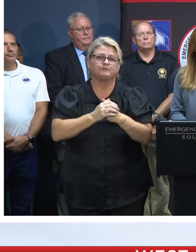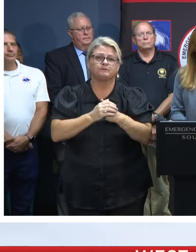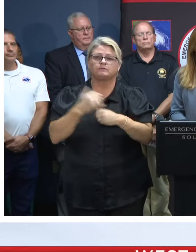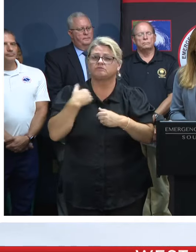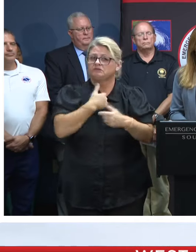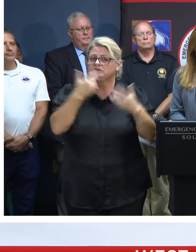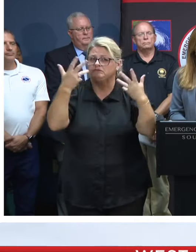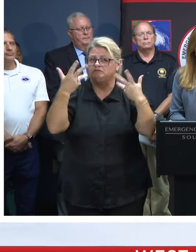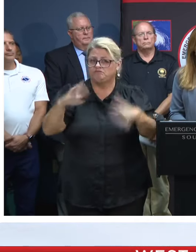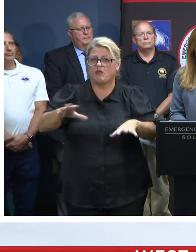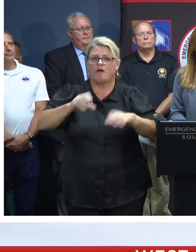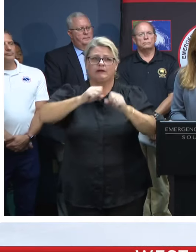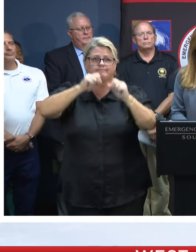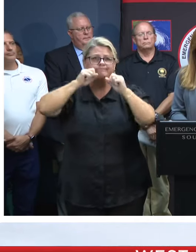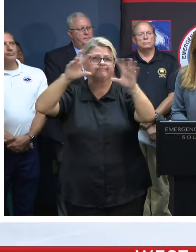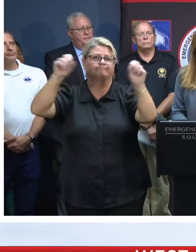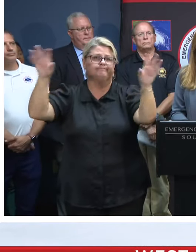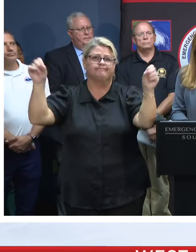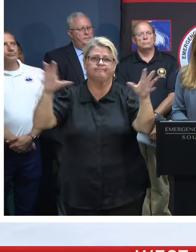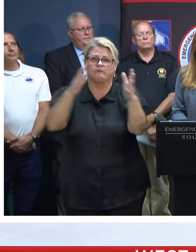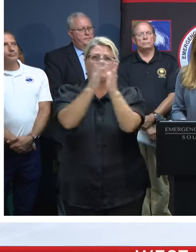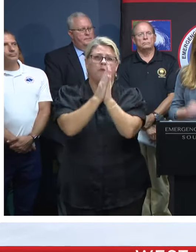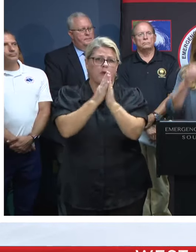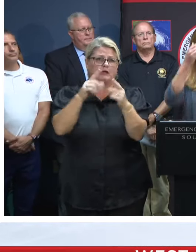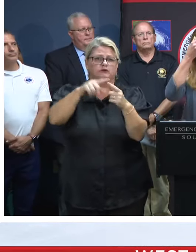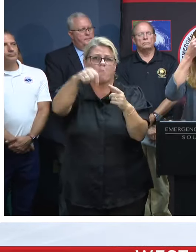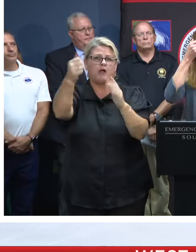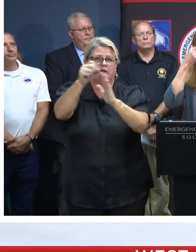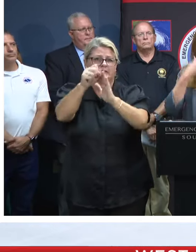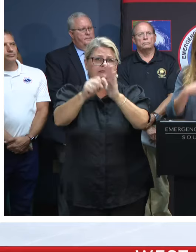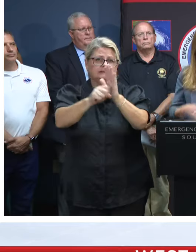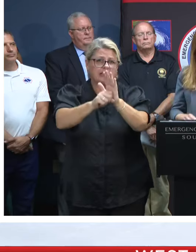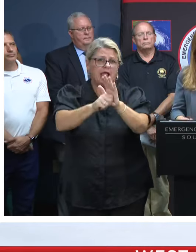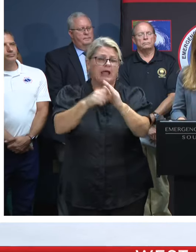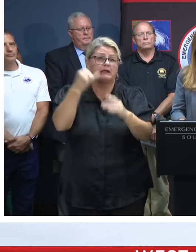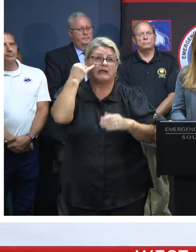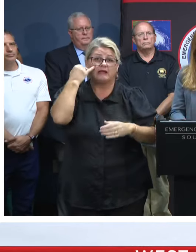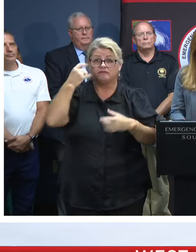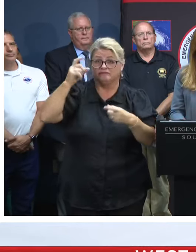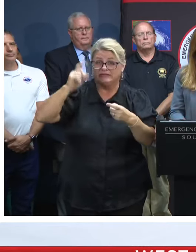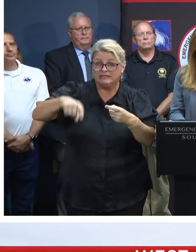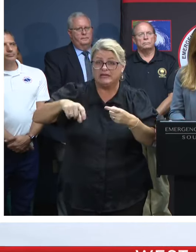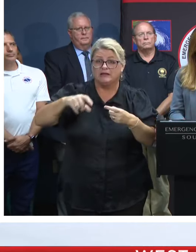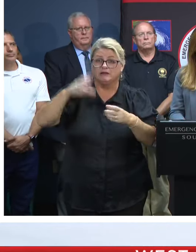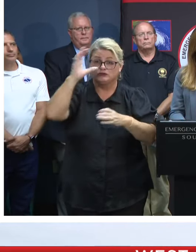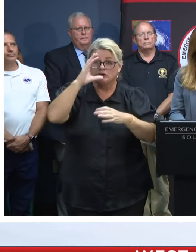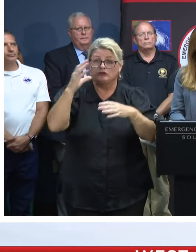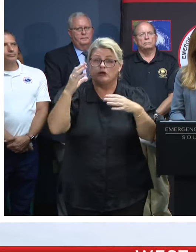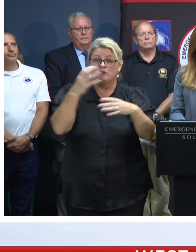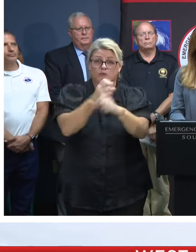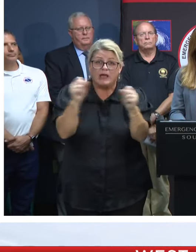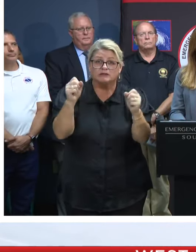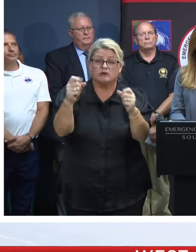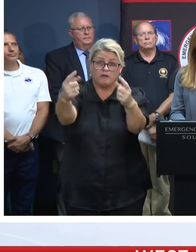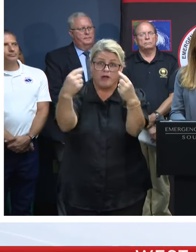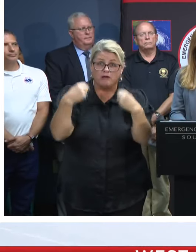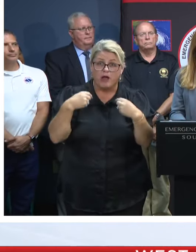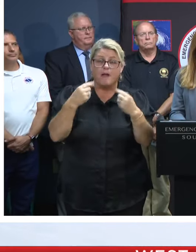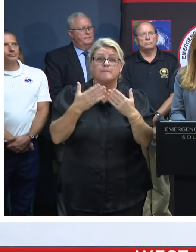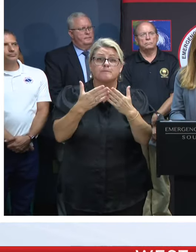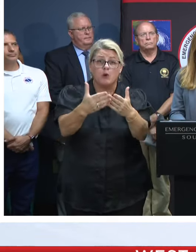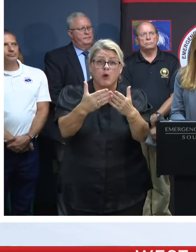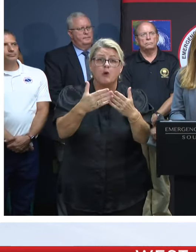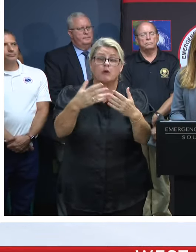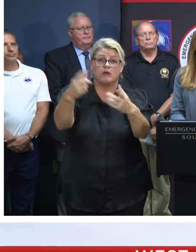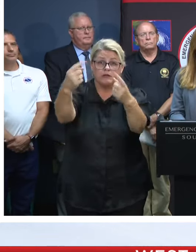sent requests to other states for their search and rescue and swift water boat teams, and we have